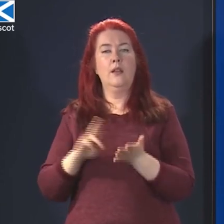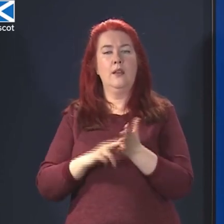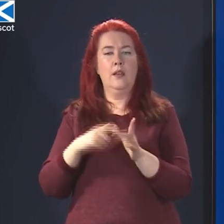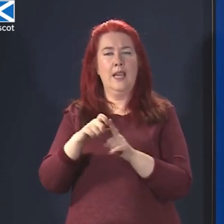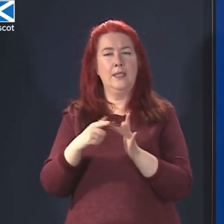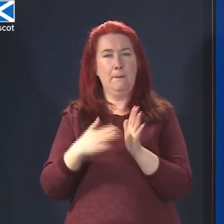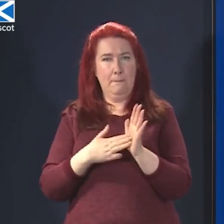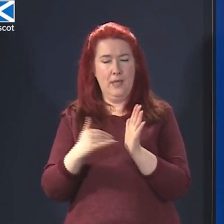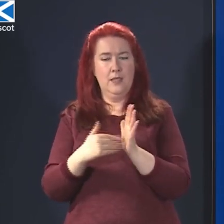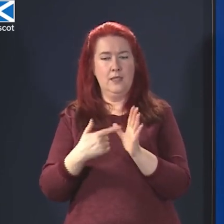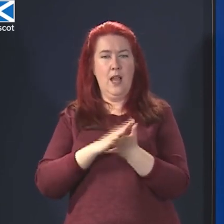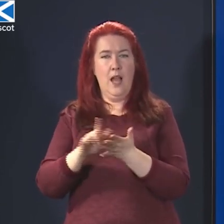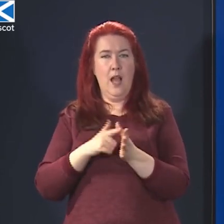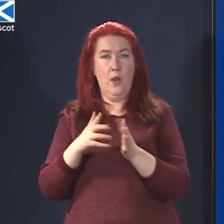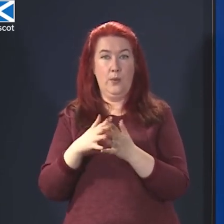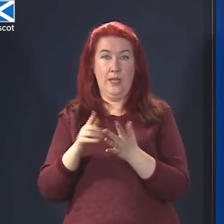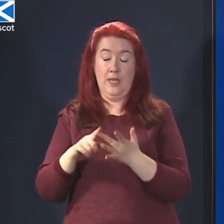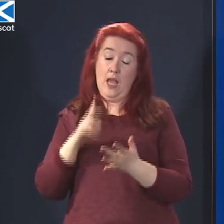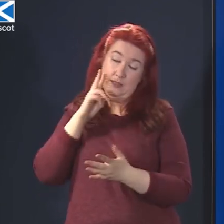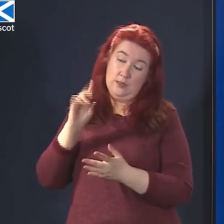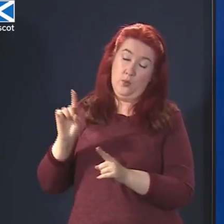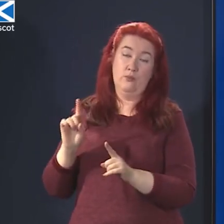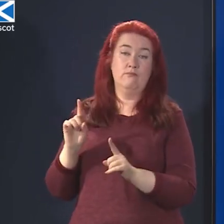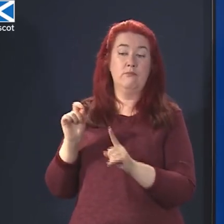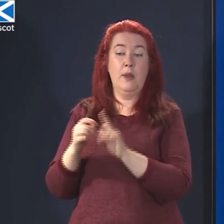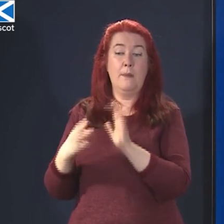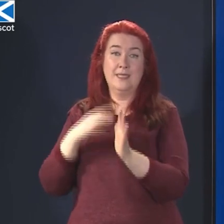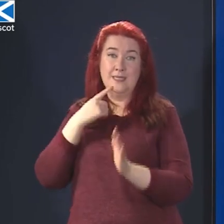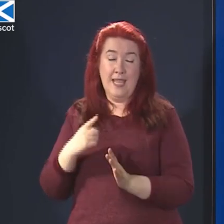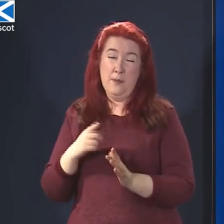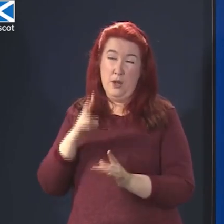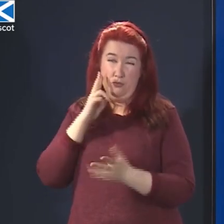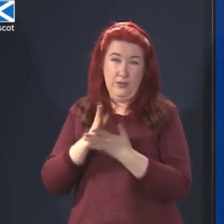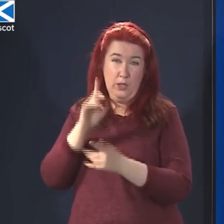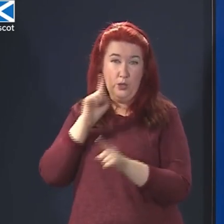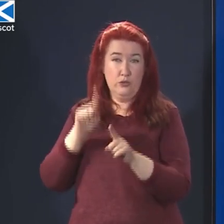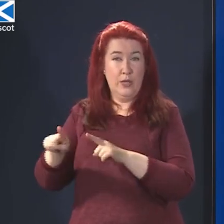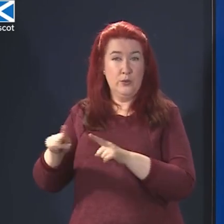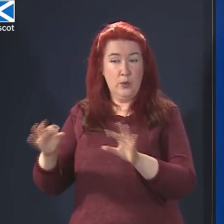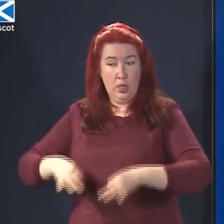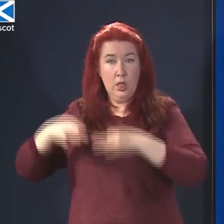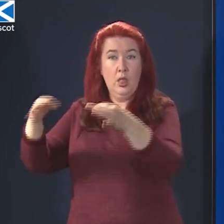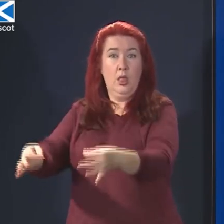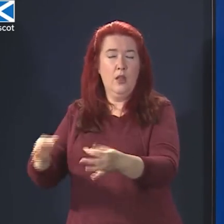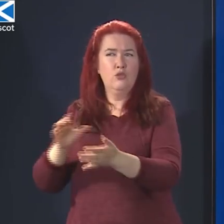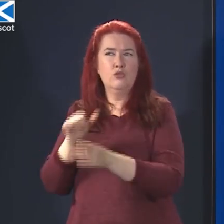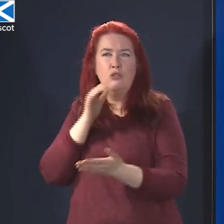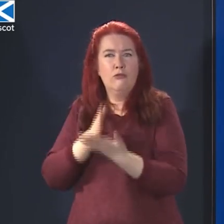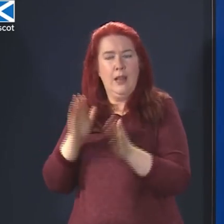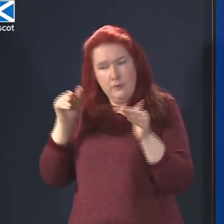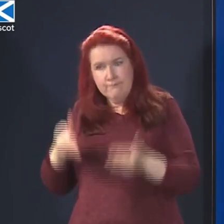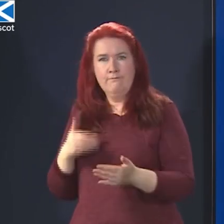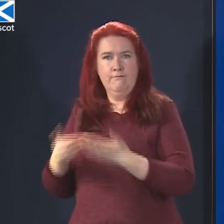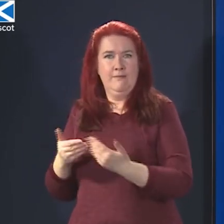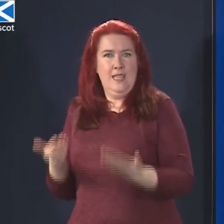I'd note what the Prime Minister has said, which seems to me to be more about kicking it into the long grass than addressing it. I